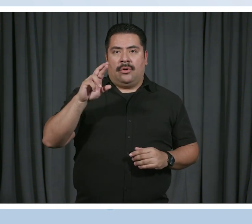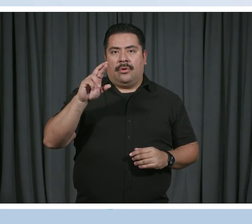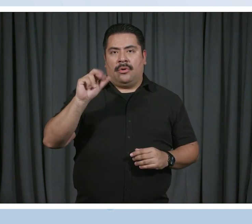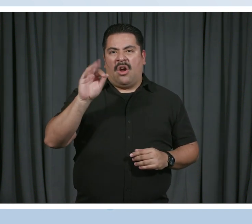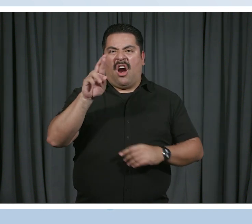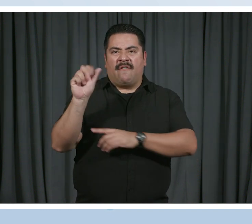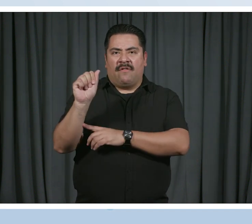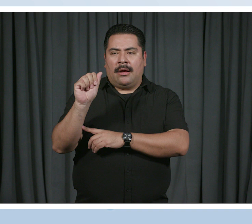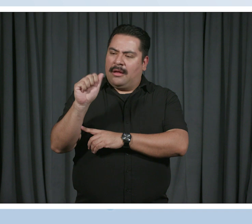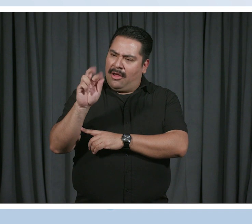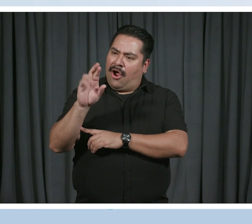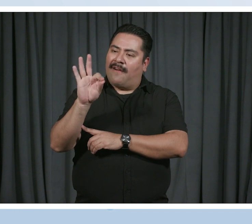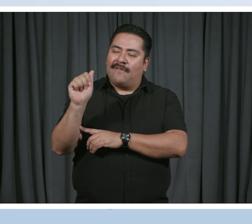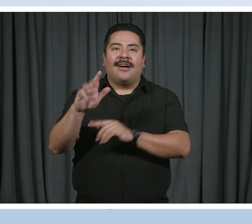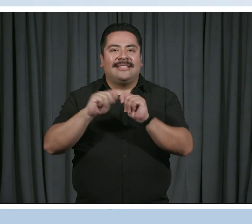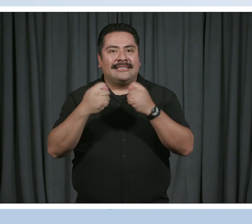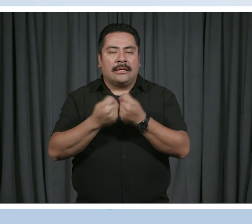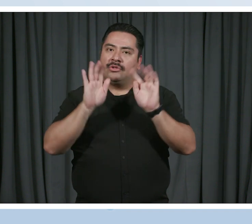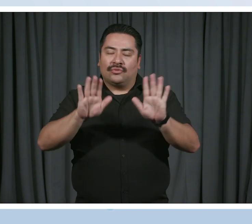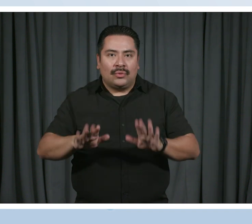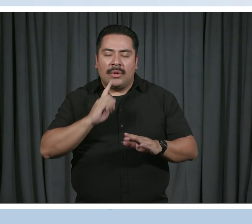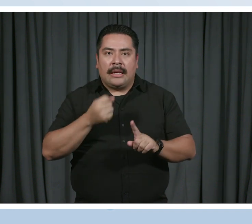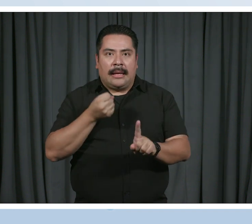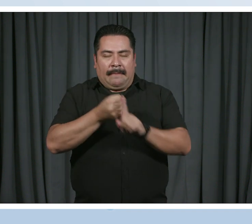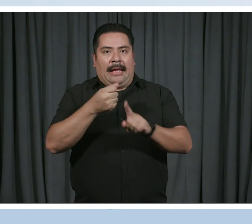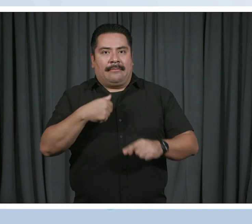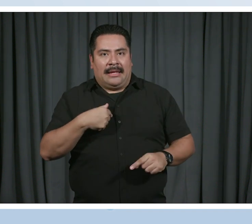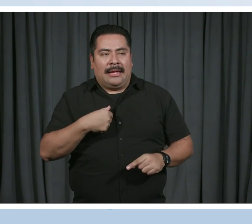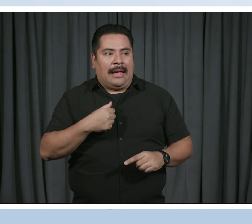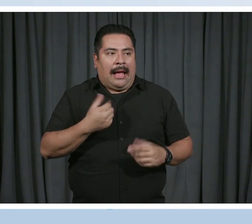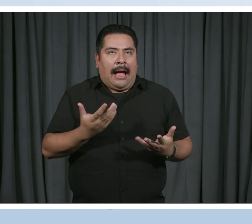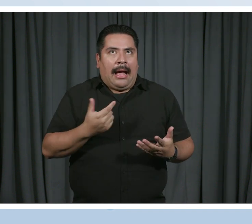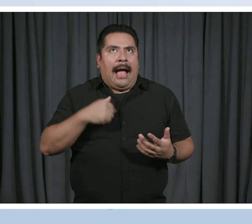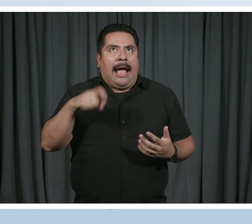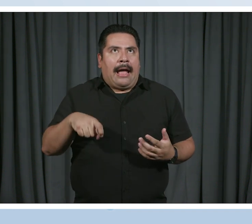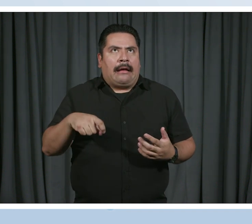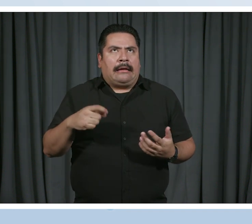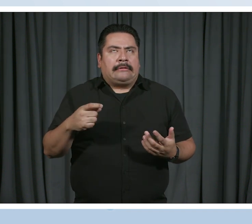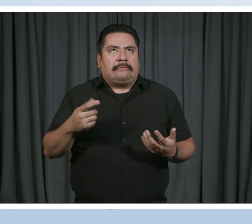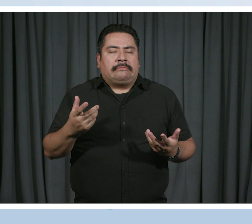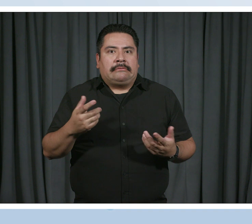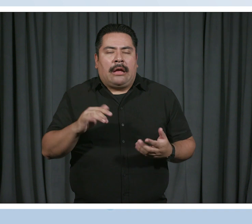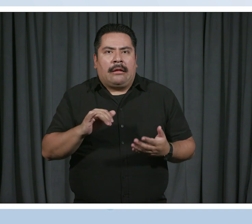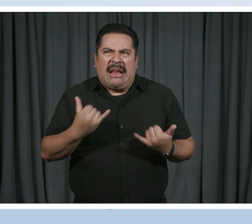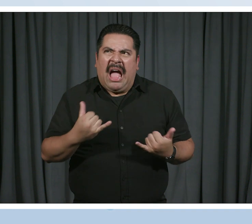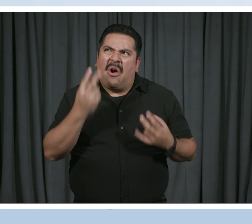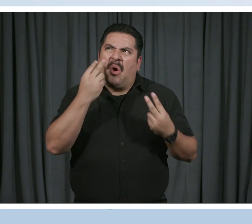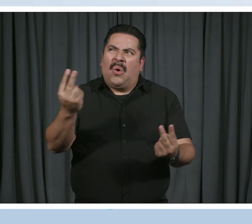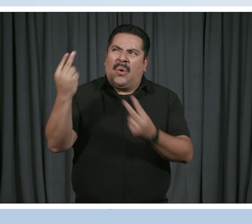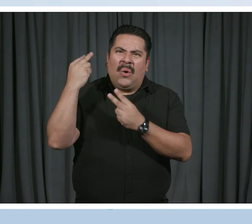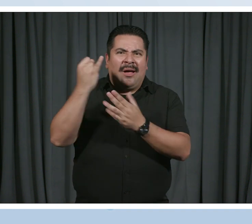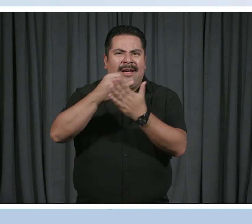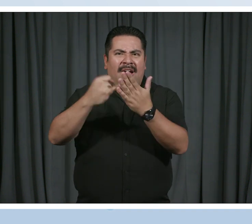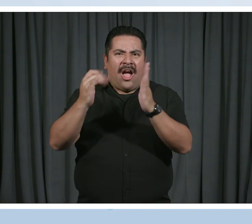impact on me in a different way, where I can't not think about how, as an artist